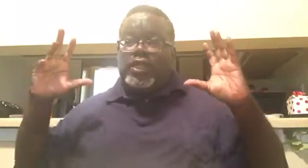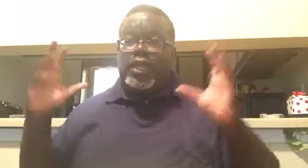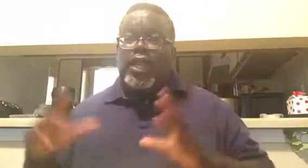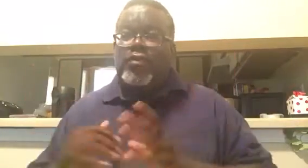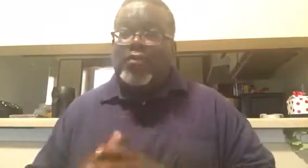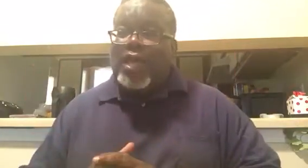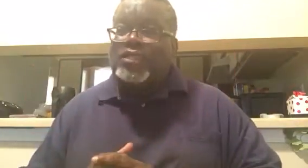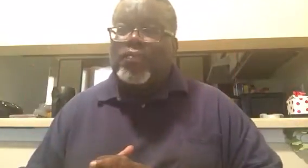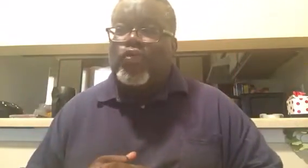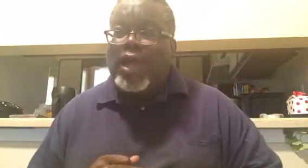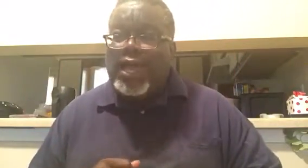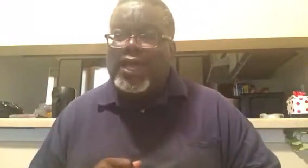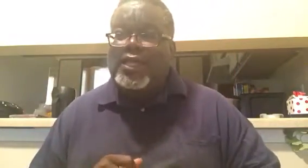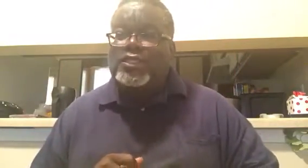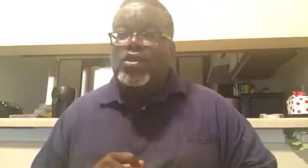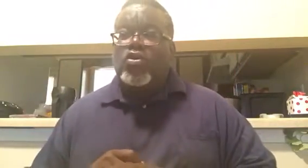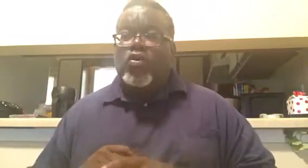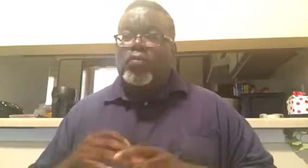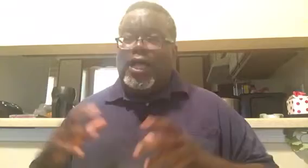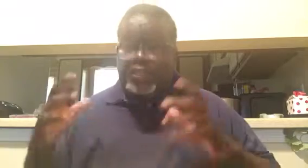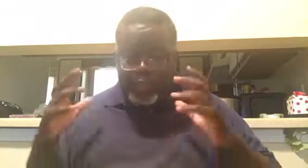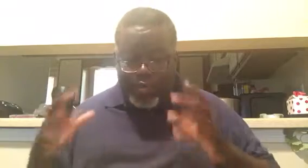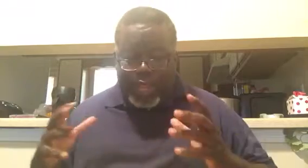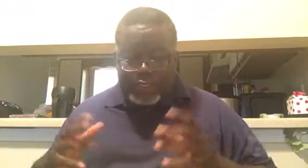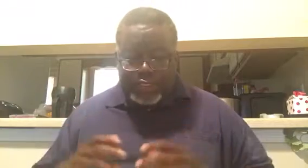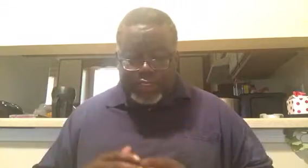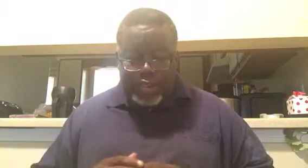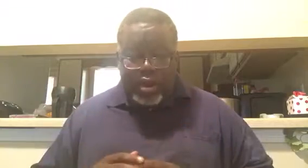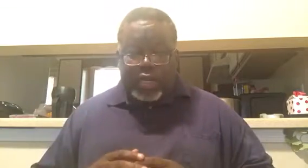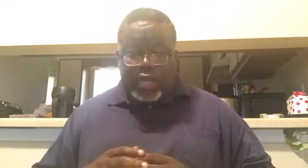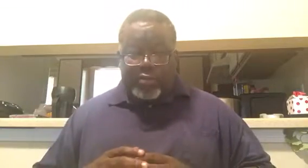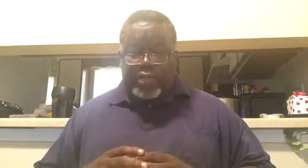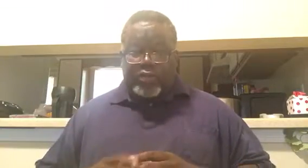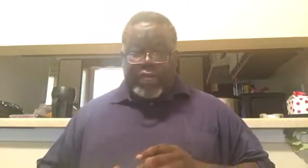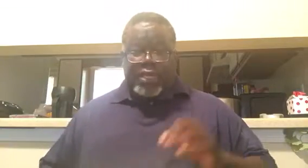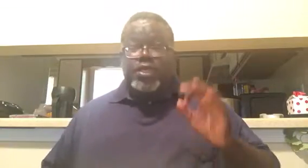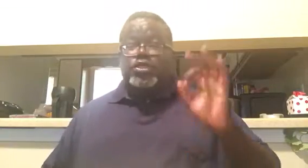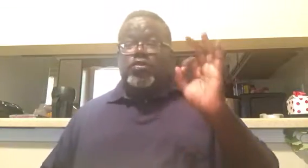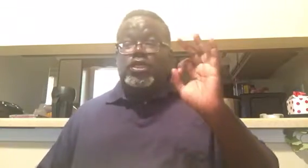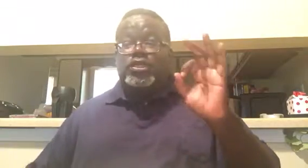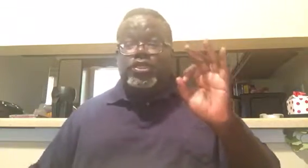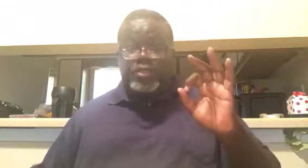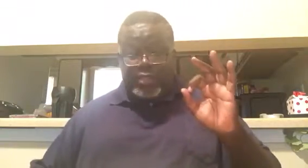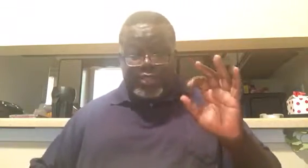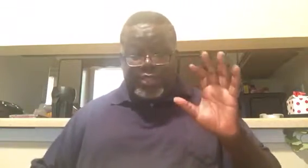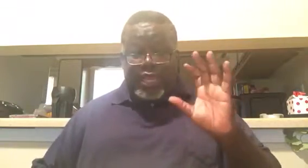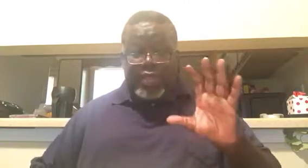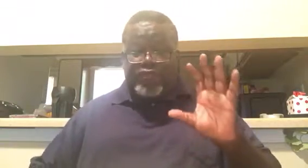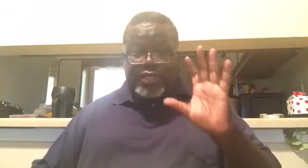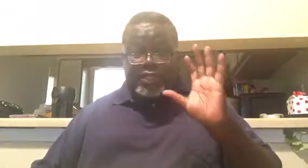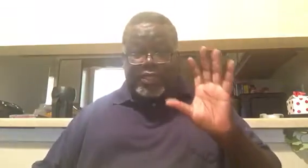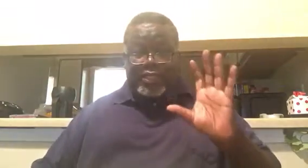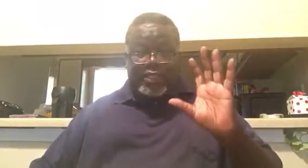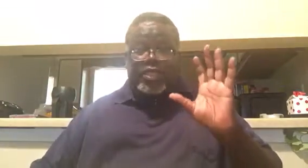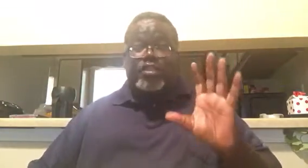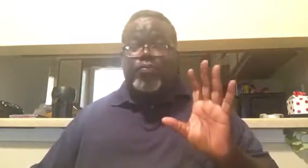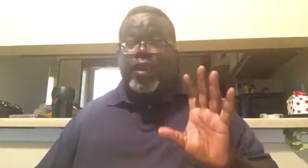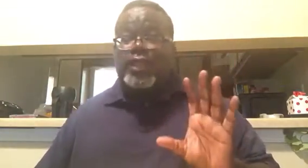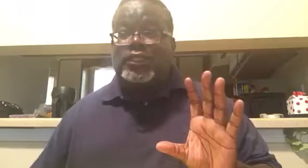declaring my surprise or my surprises are coming. Okay. So this is, this came, this, these surprises